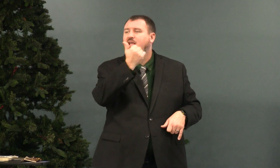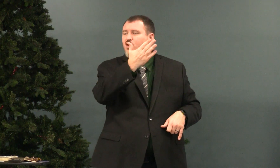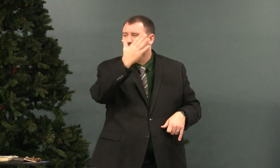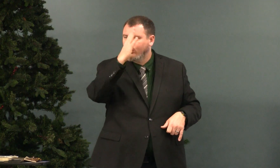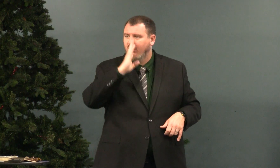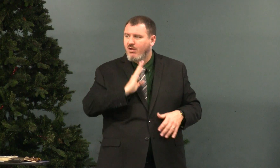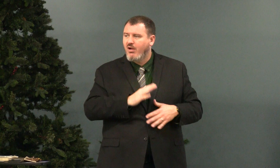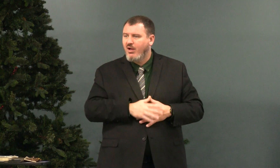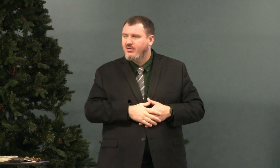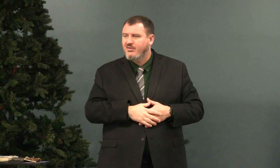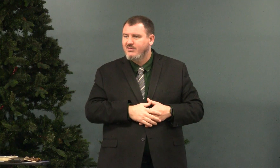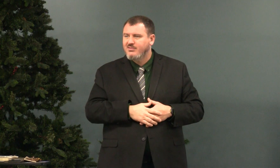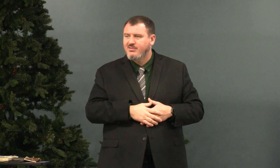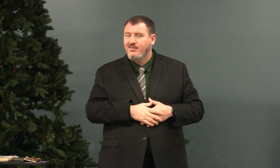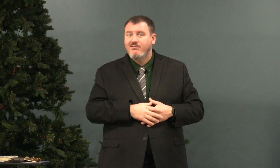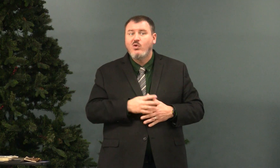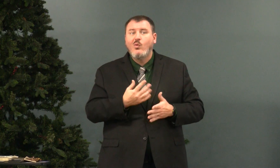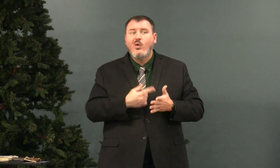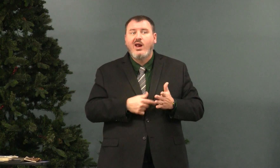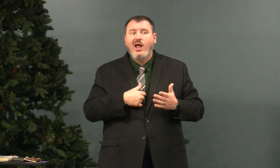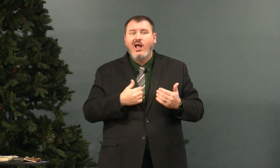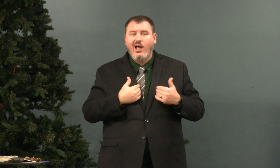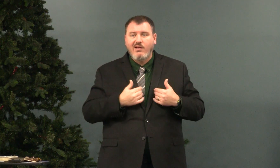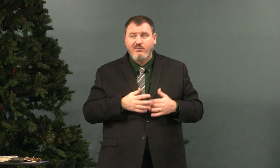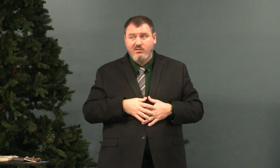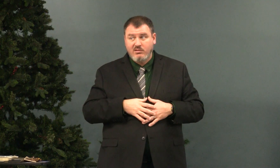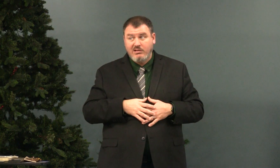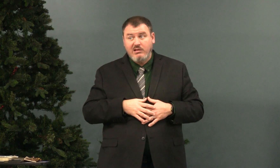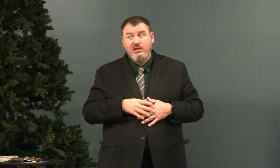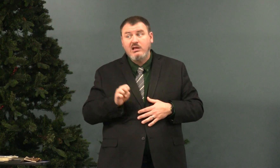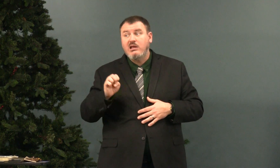When was the last time you said thank you to God for what you have?